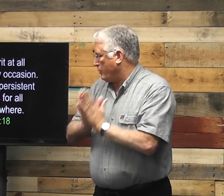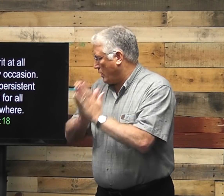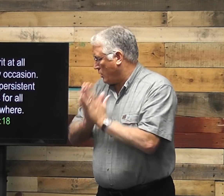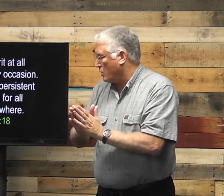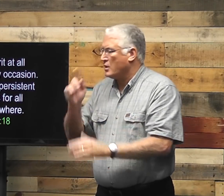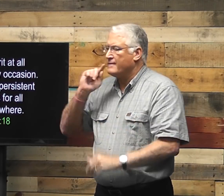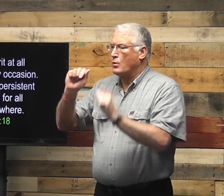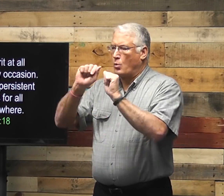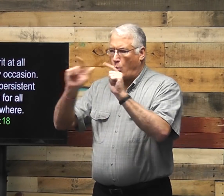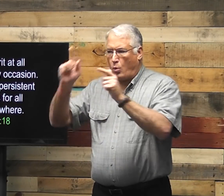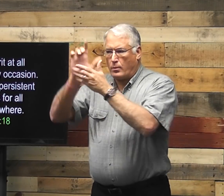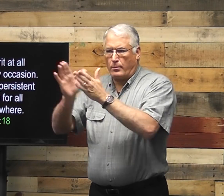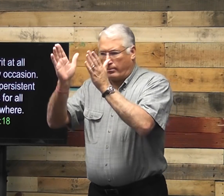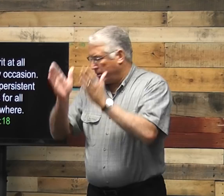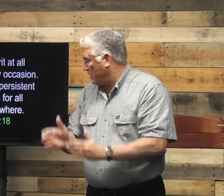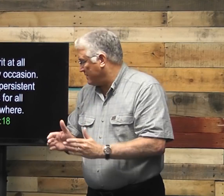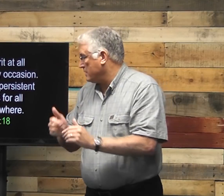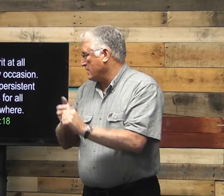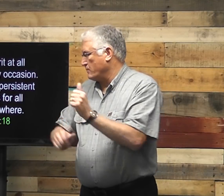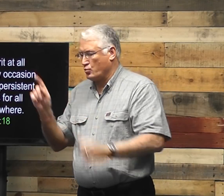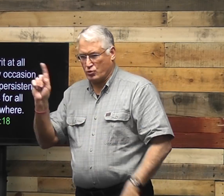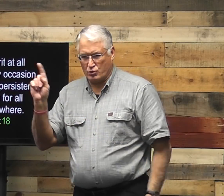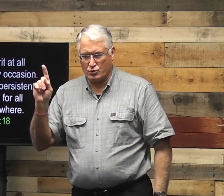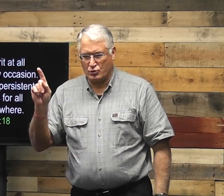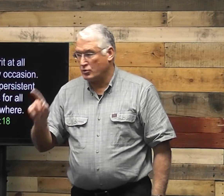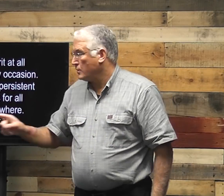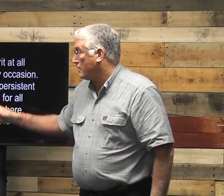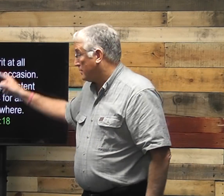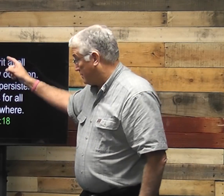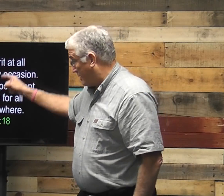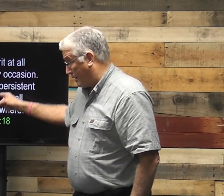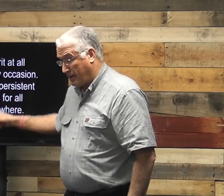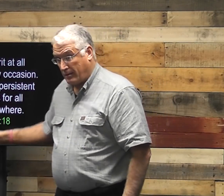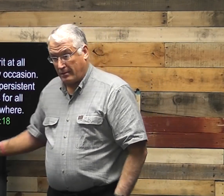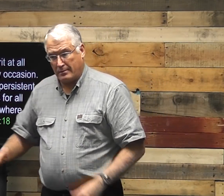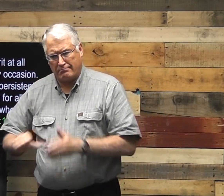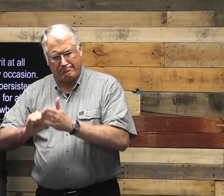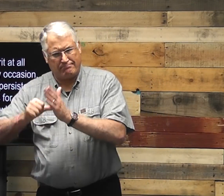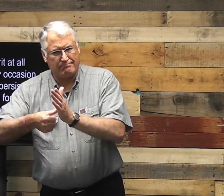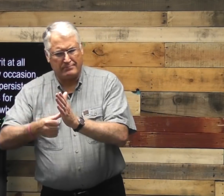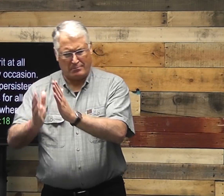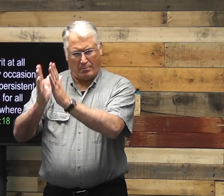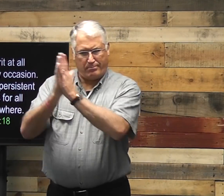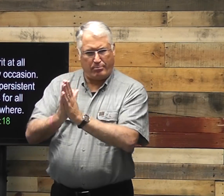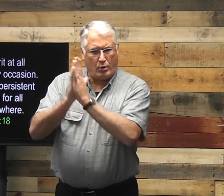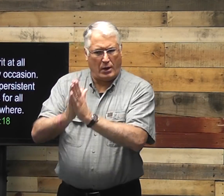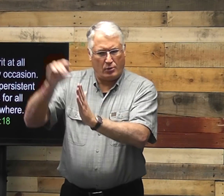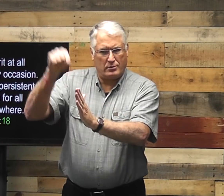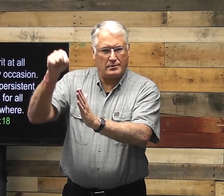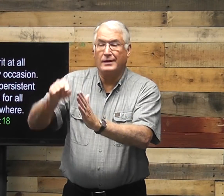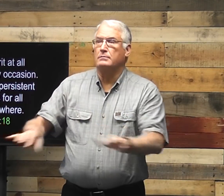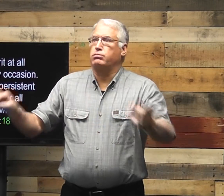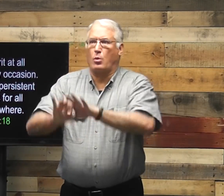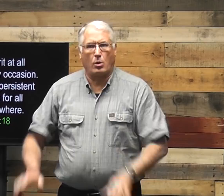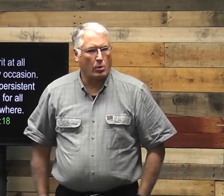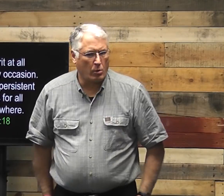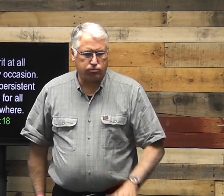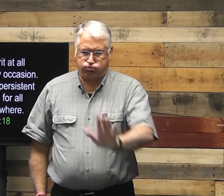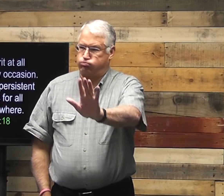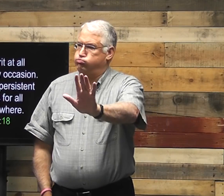in your prayers for all believers everywhere. So it's emphasizing prayer. That prayer